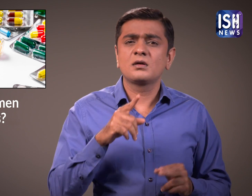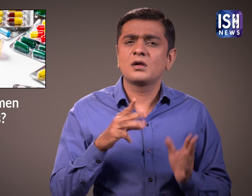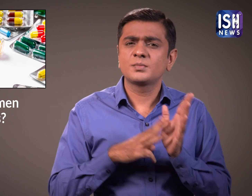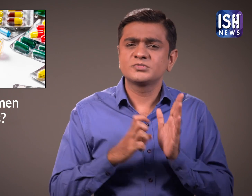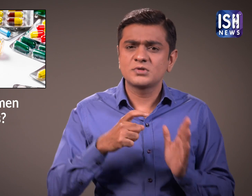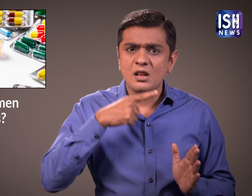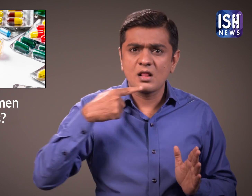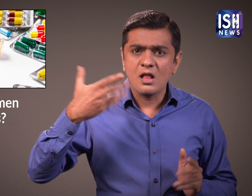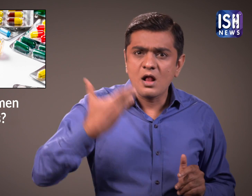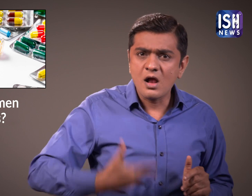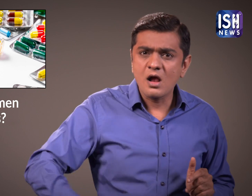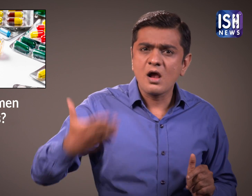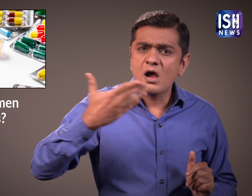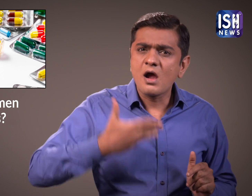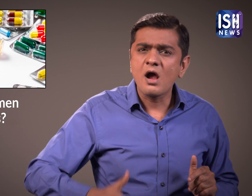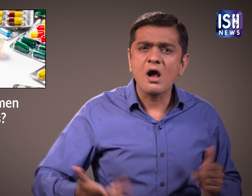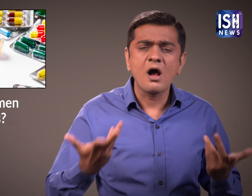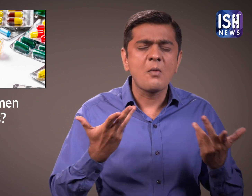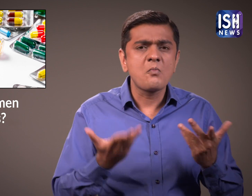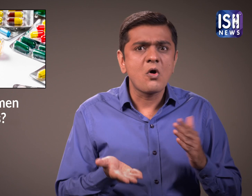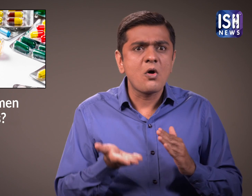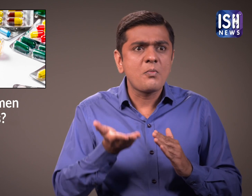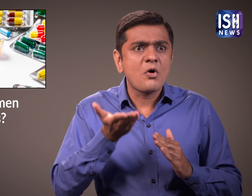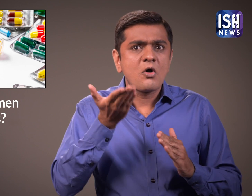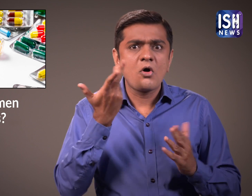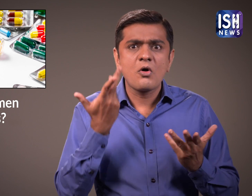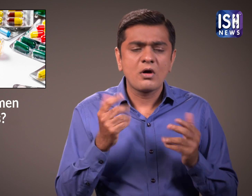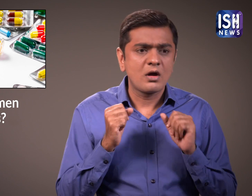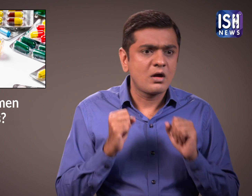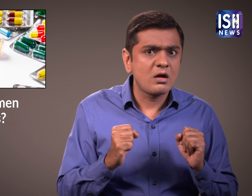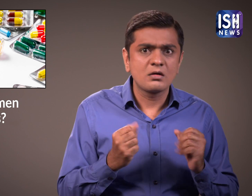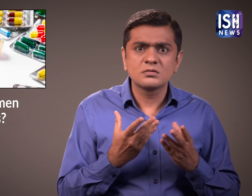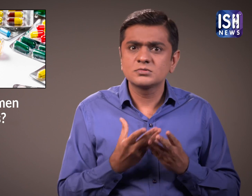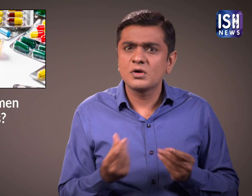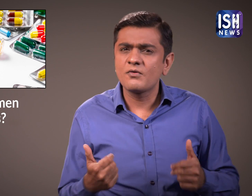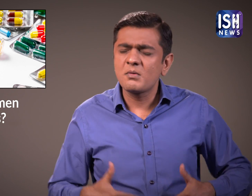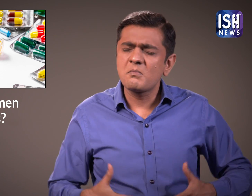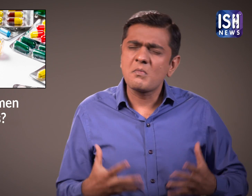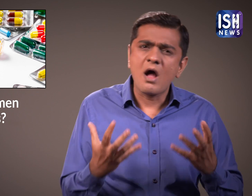But if you have severe pain and heavy bleeding, you must visit your doctor.